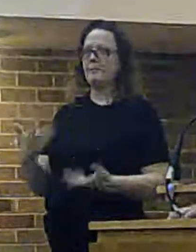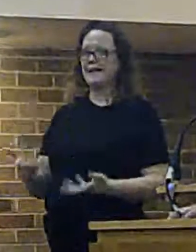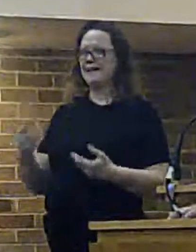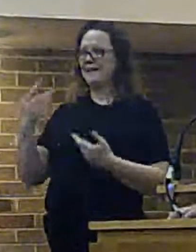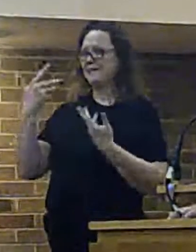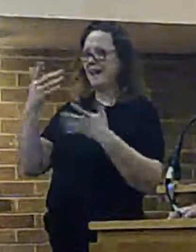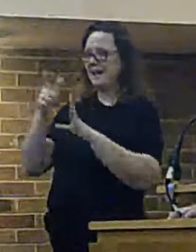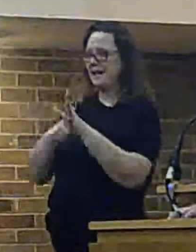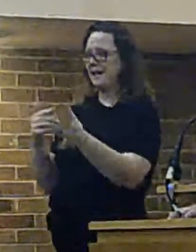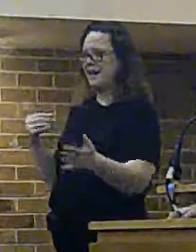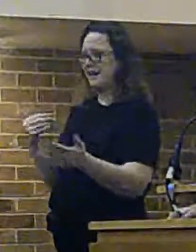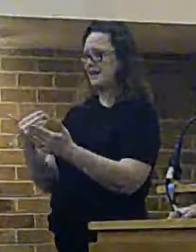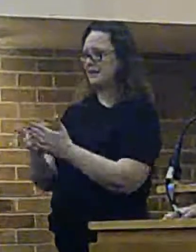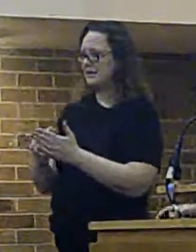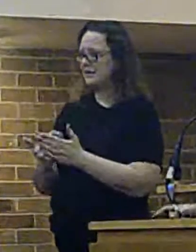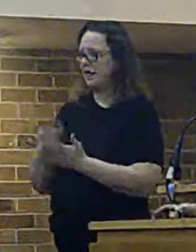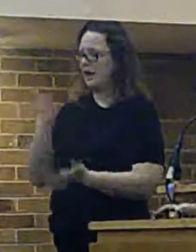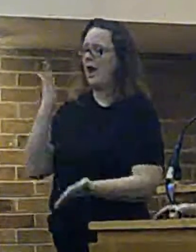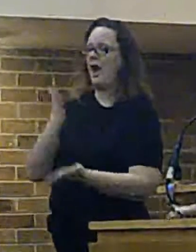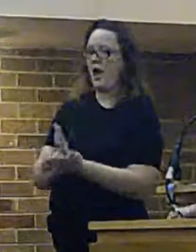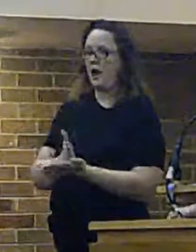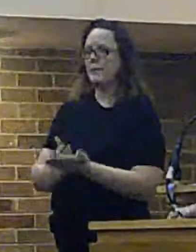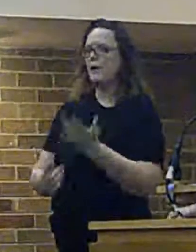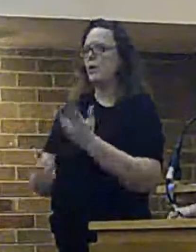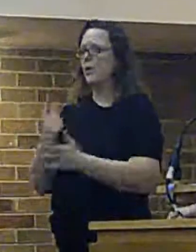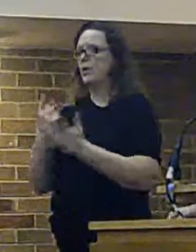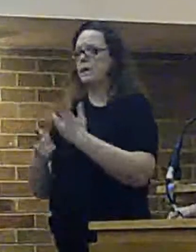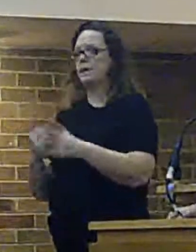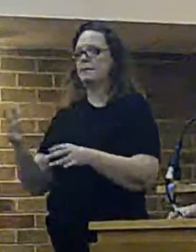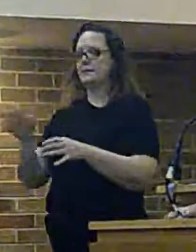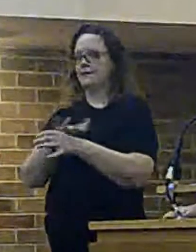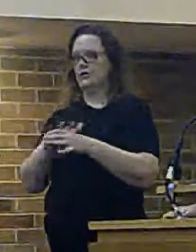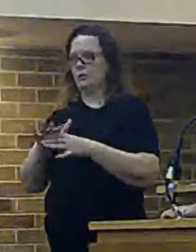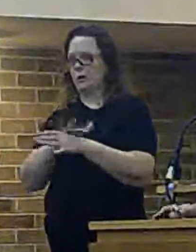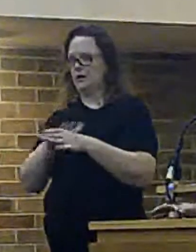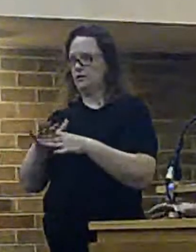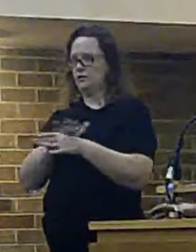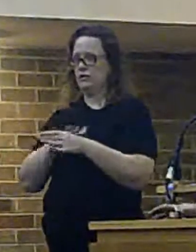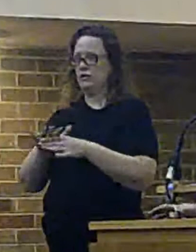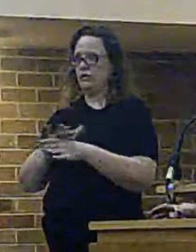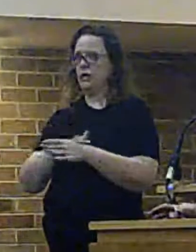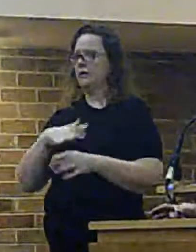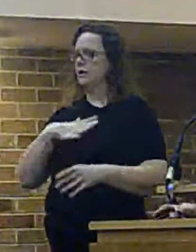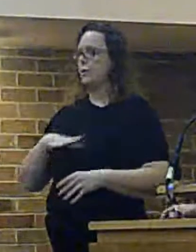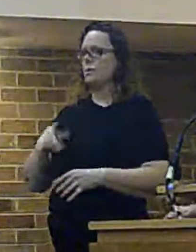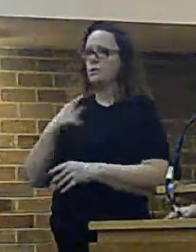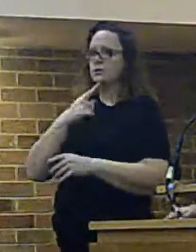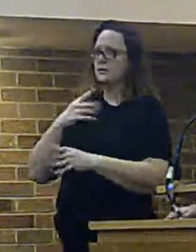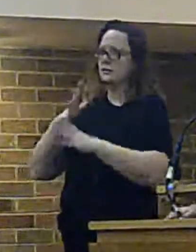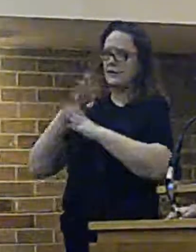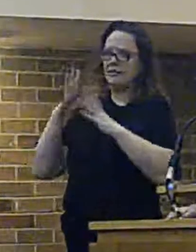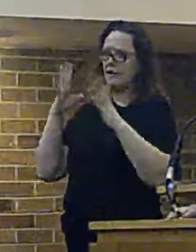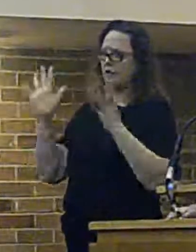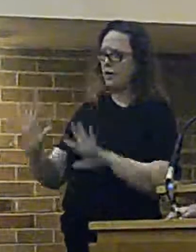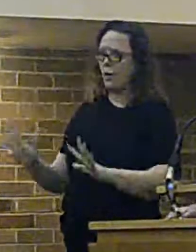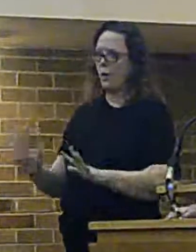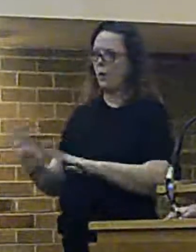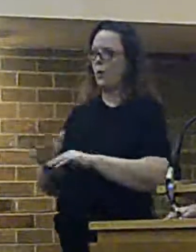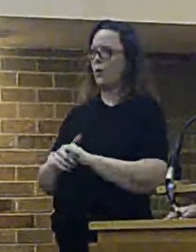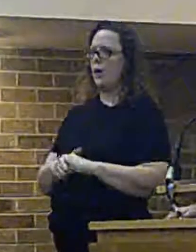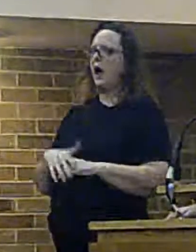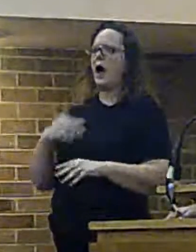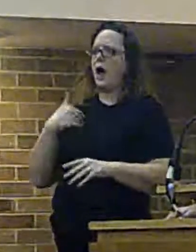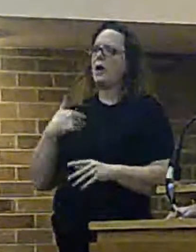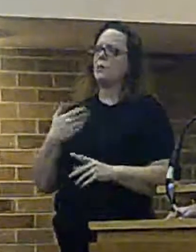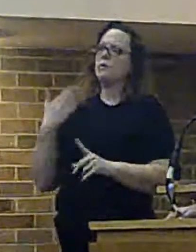for ten years now, and if there was one, and the risk sounded in any way arrogant, which believe me is not my intention, I would have